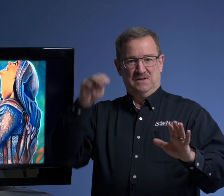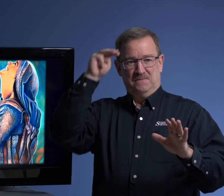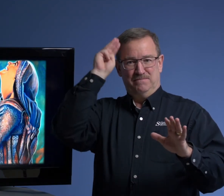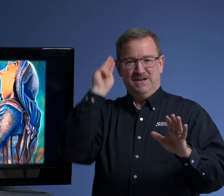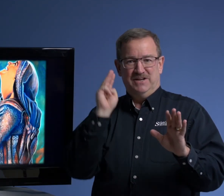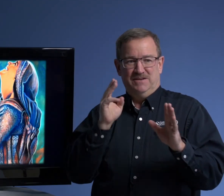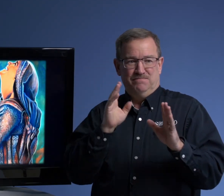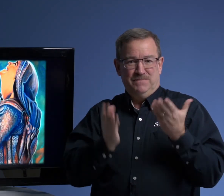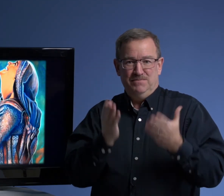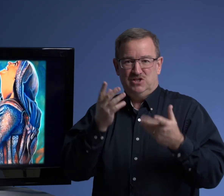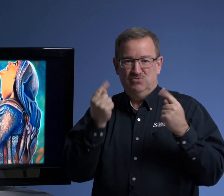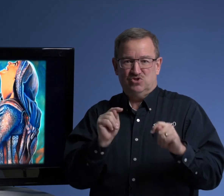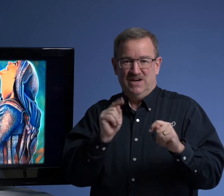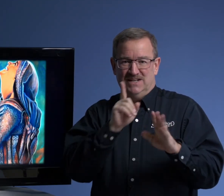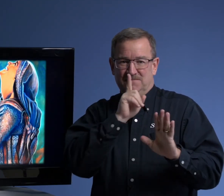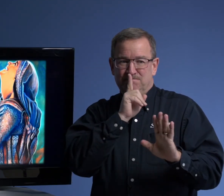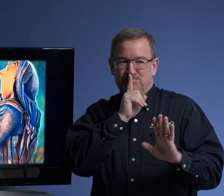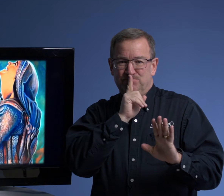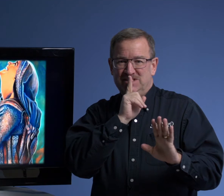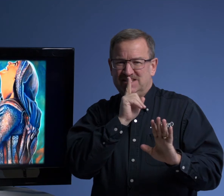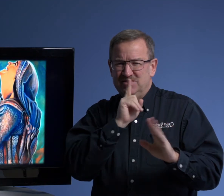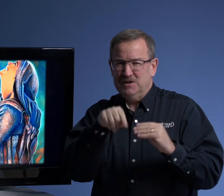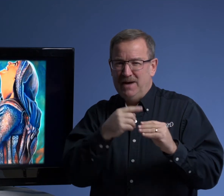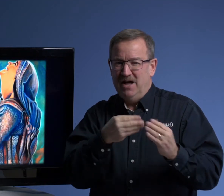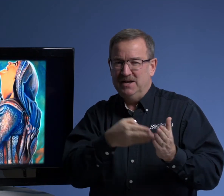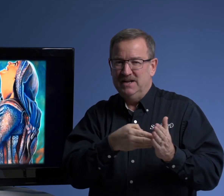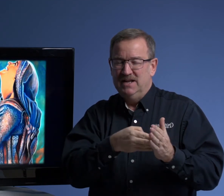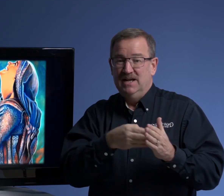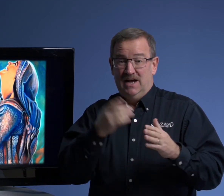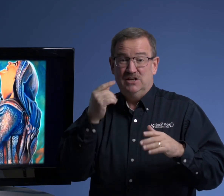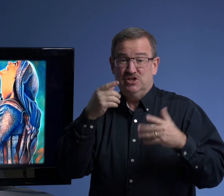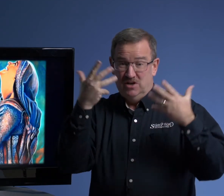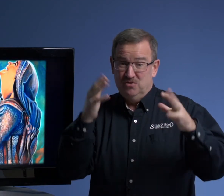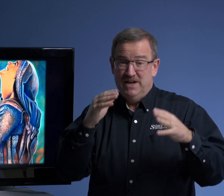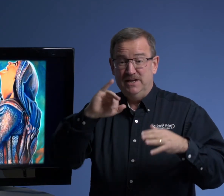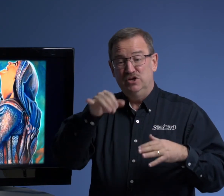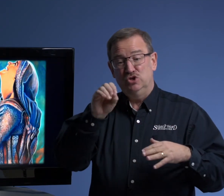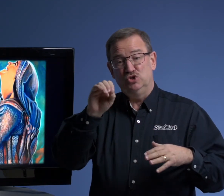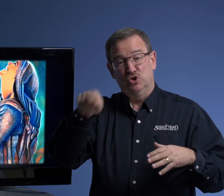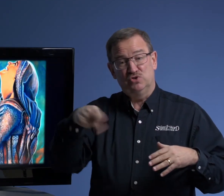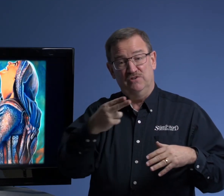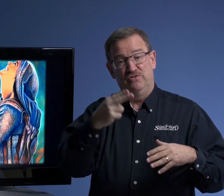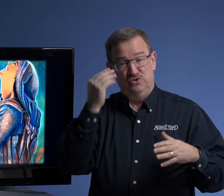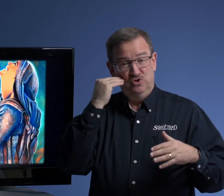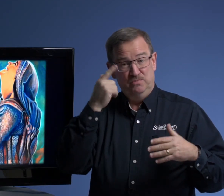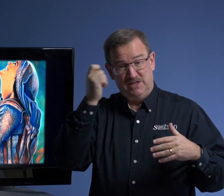Mary, maybe she was trying to be secret about it. She already, Joseph knew because